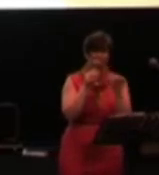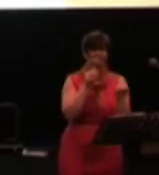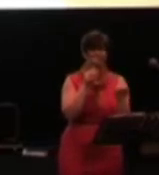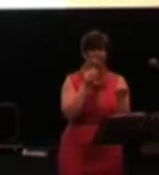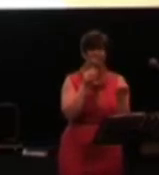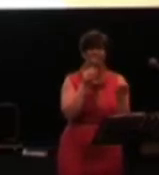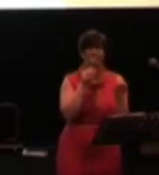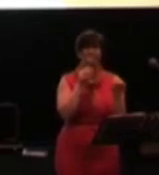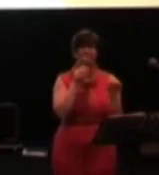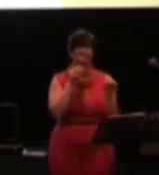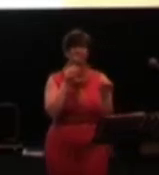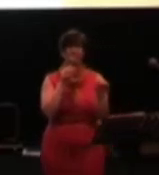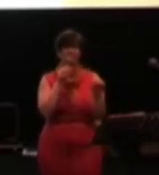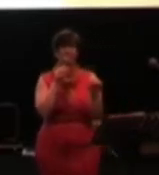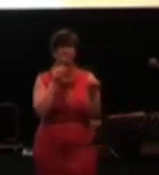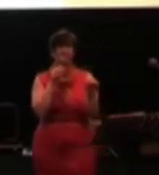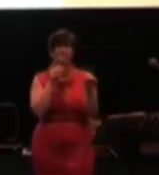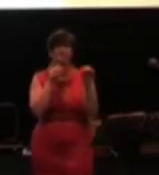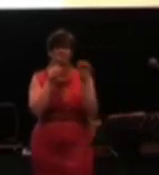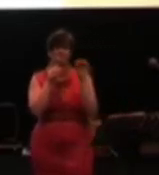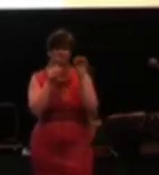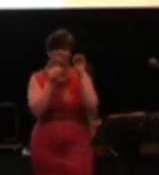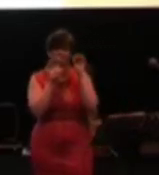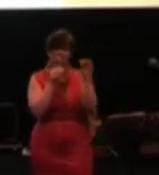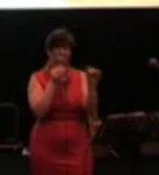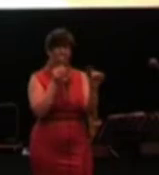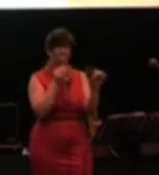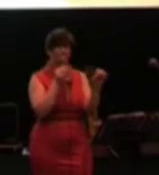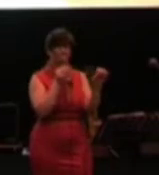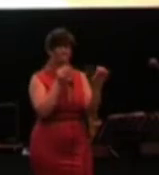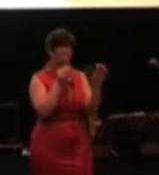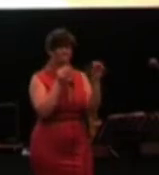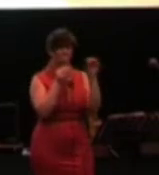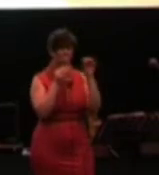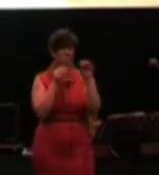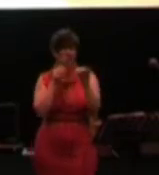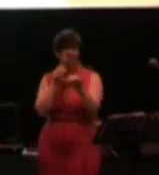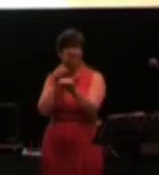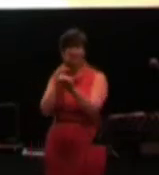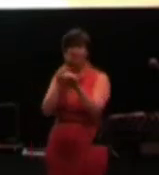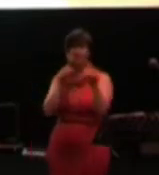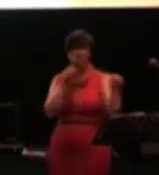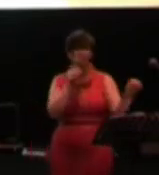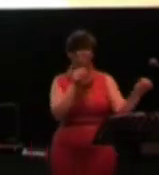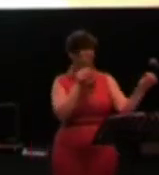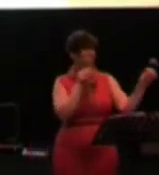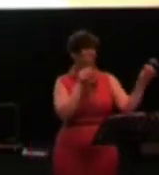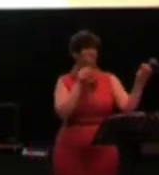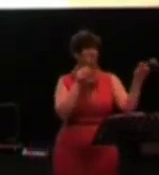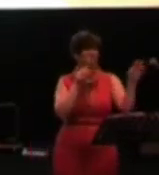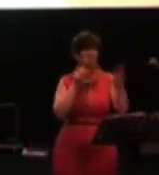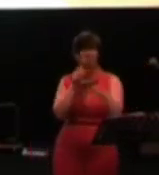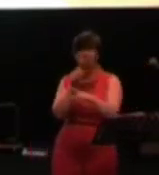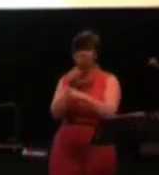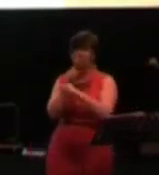have got an intensity of things on your plate to do. But meditation of the word can be done at any moment. Walking around your